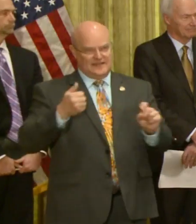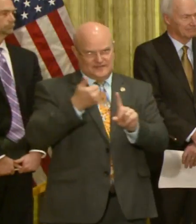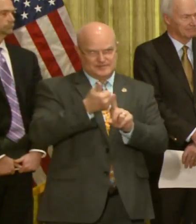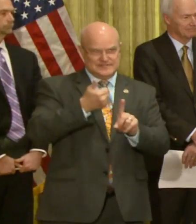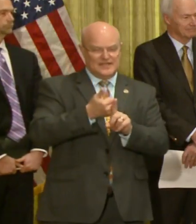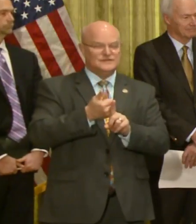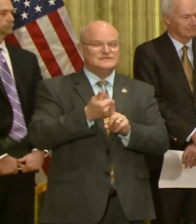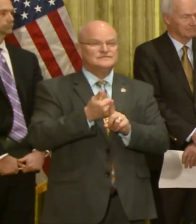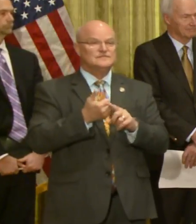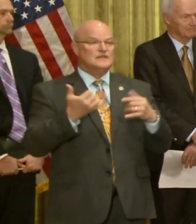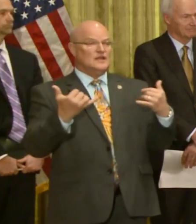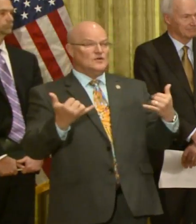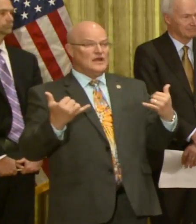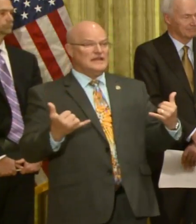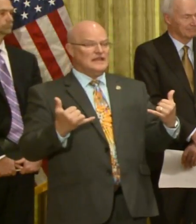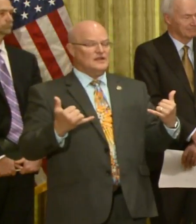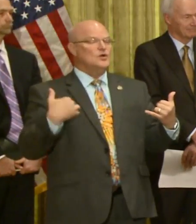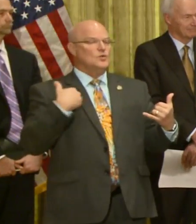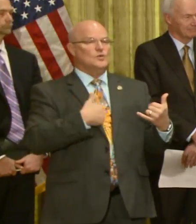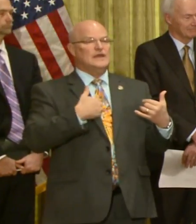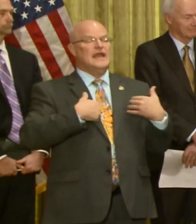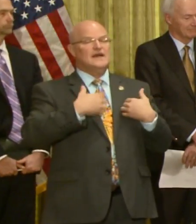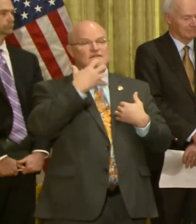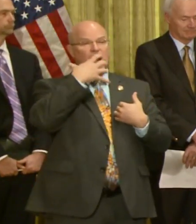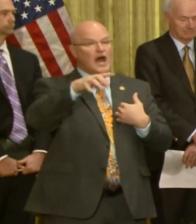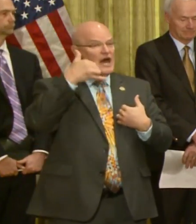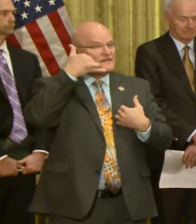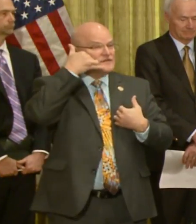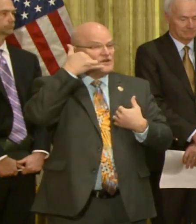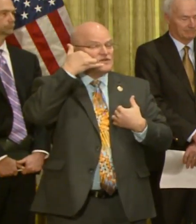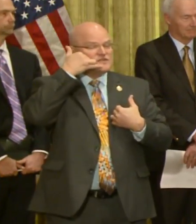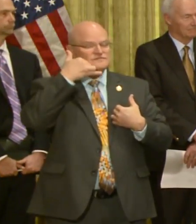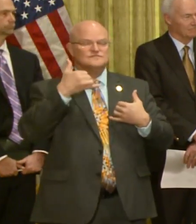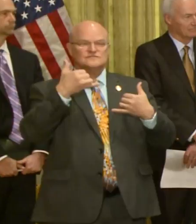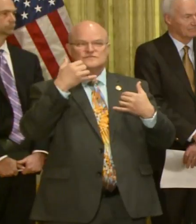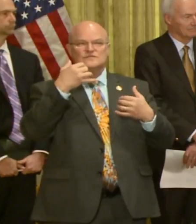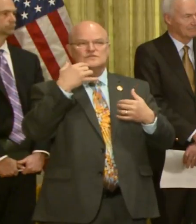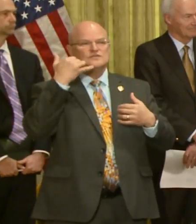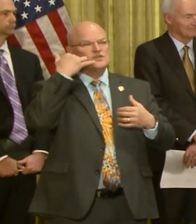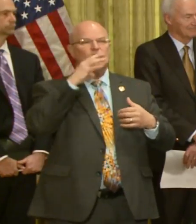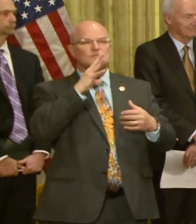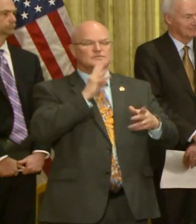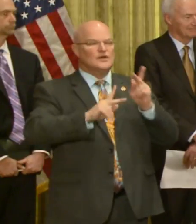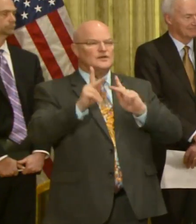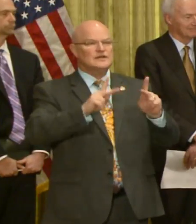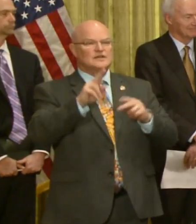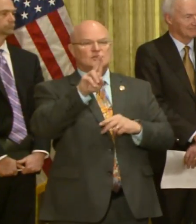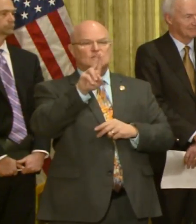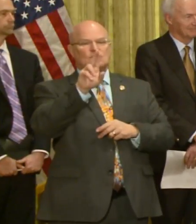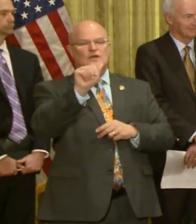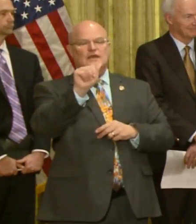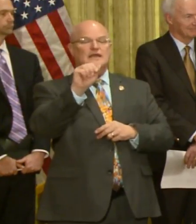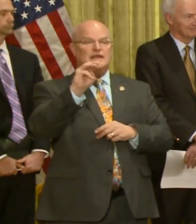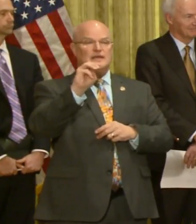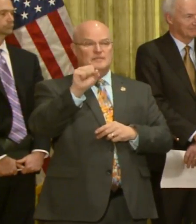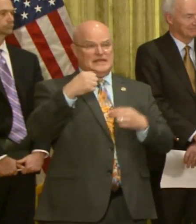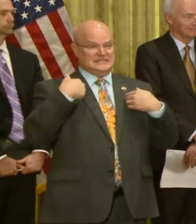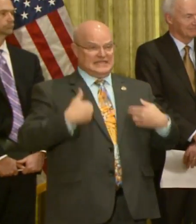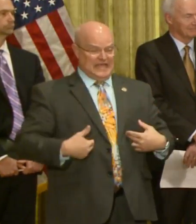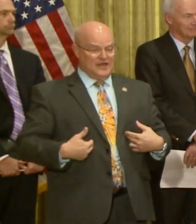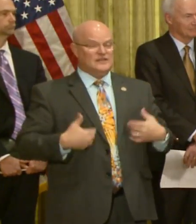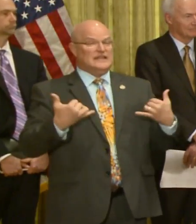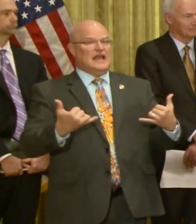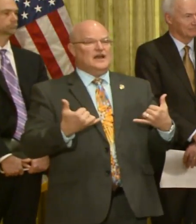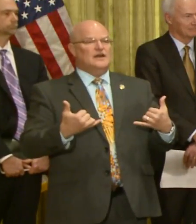At the present time, there are hotlines at many hospitals that are available for phone calls. UAMS Health Now is an